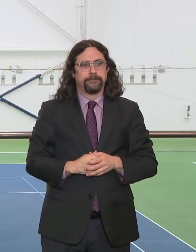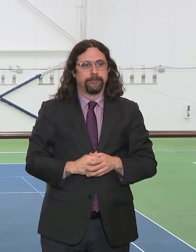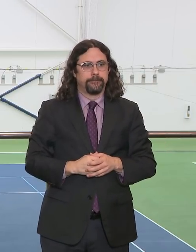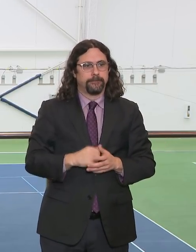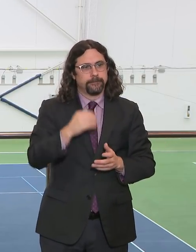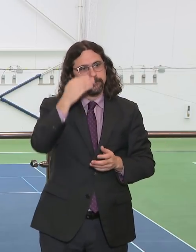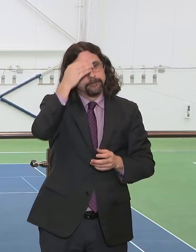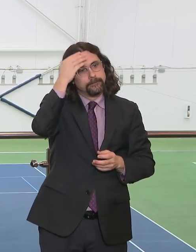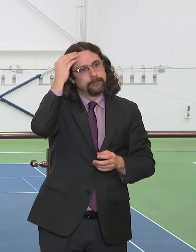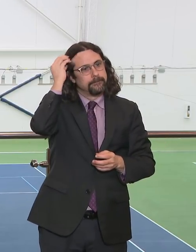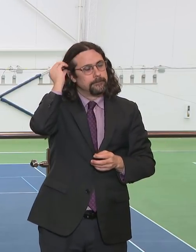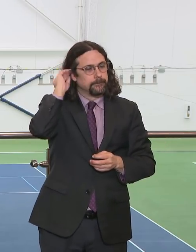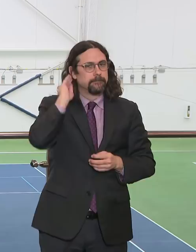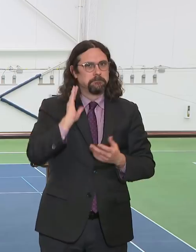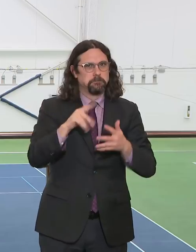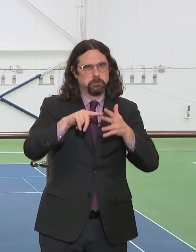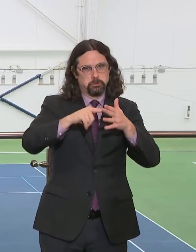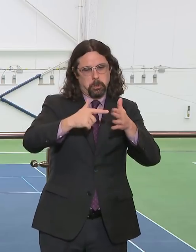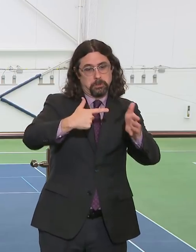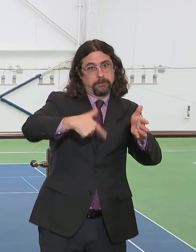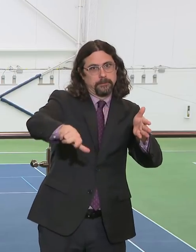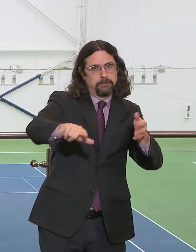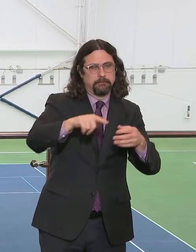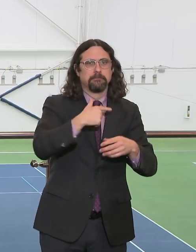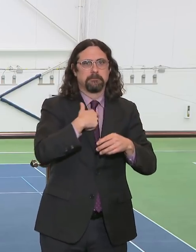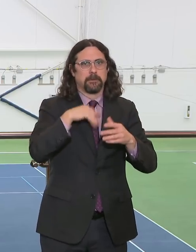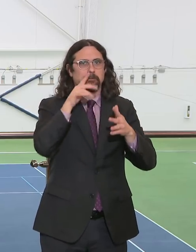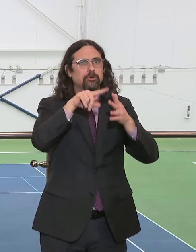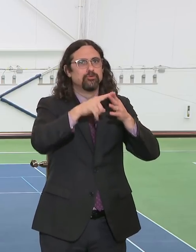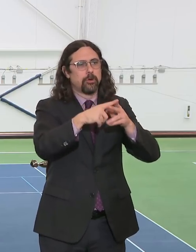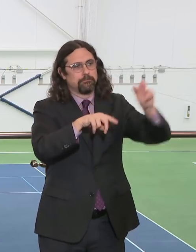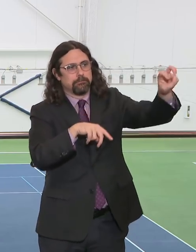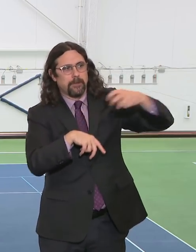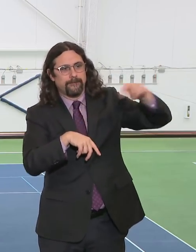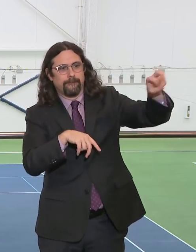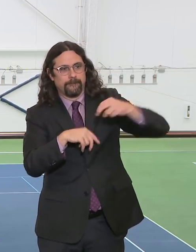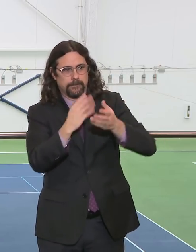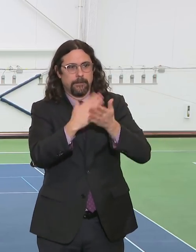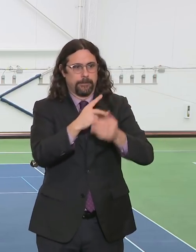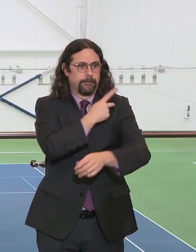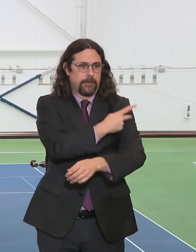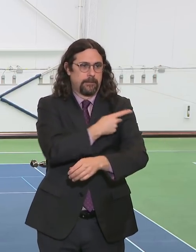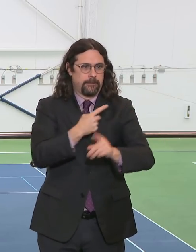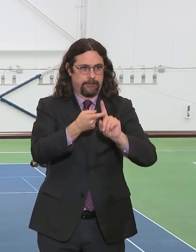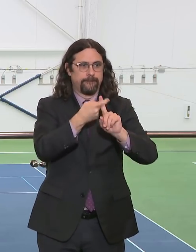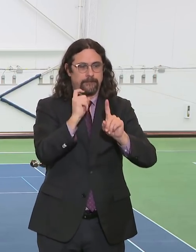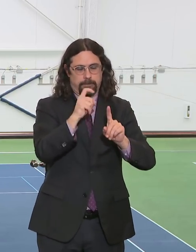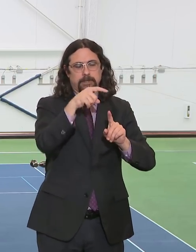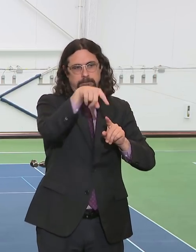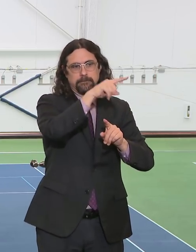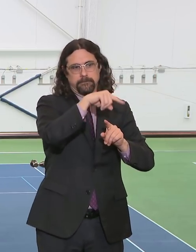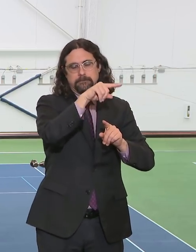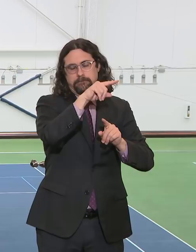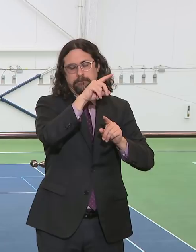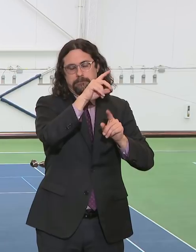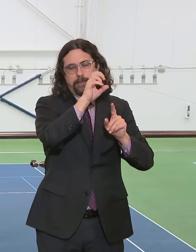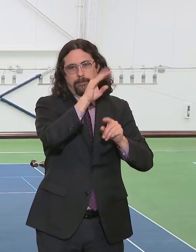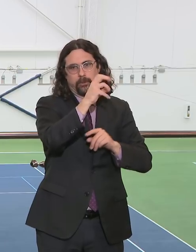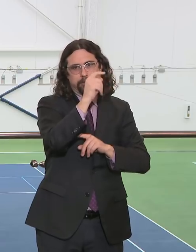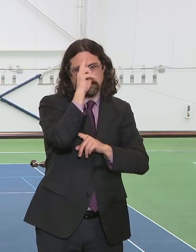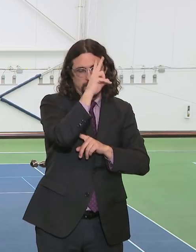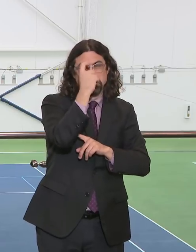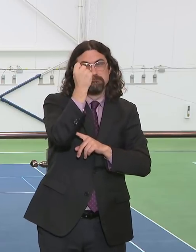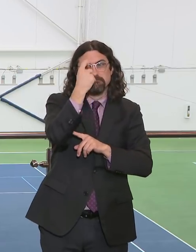Not folks who need ICU care, but other coronavirus patients. Bring them over here, relieve some of that pressure immediately.